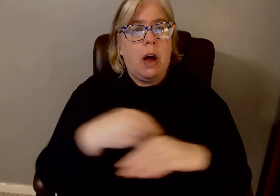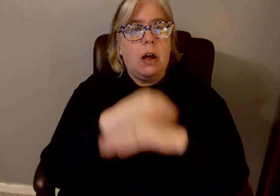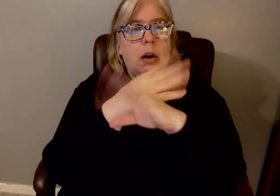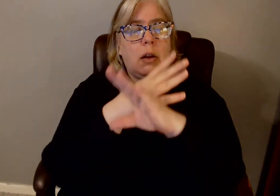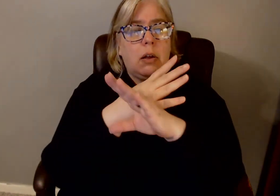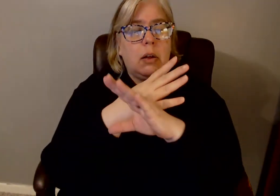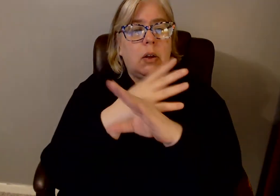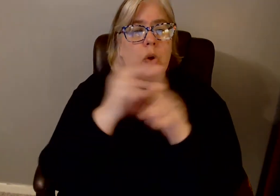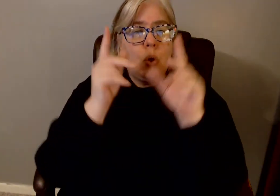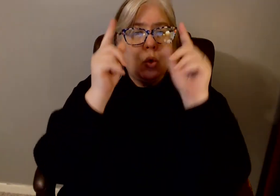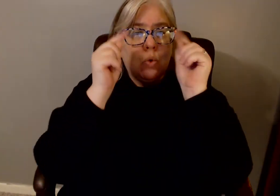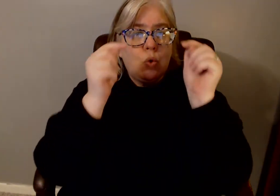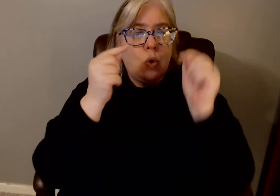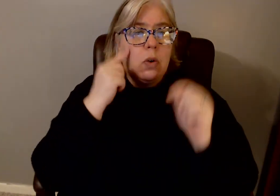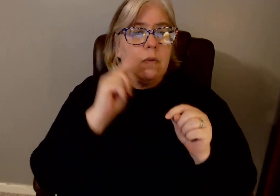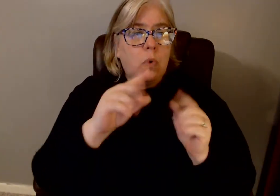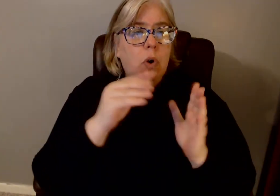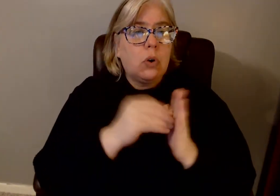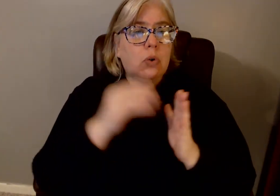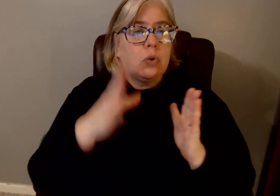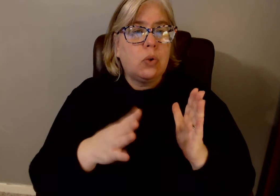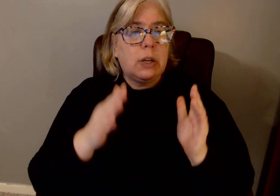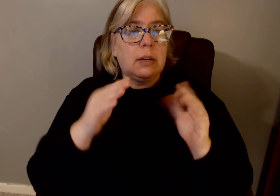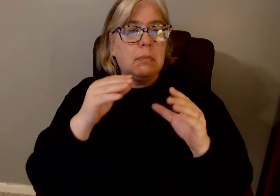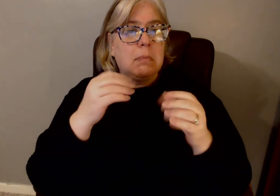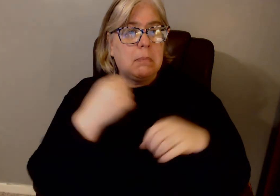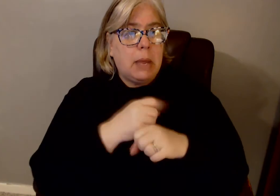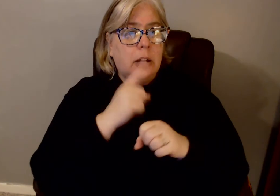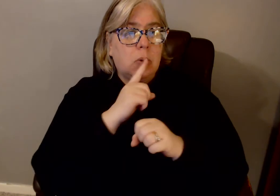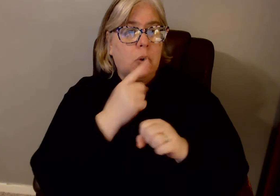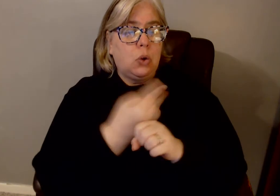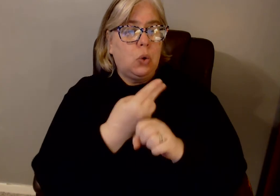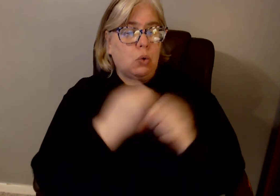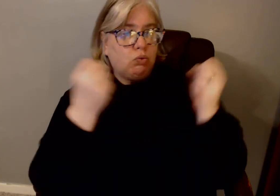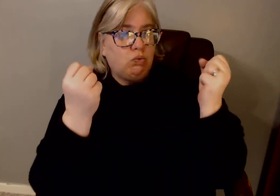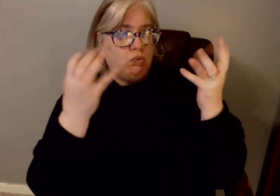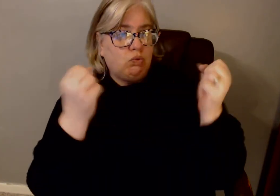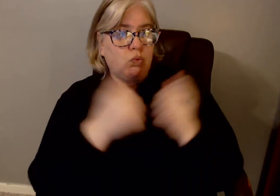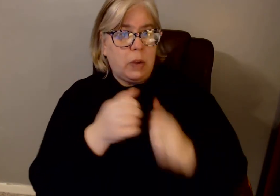than I can't walk.